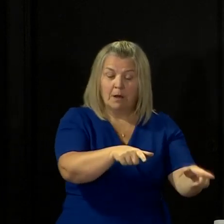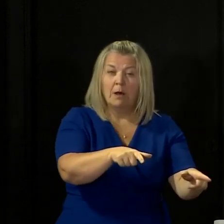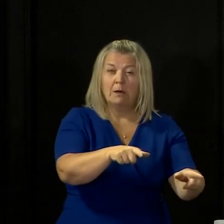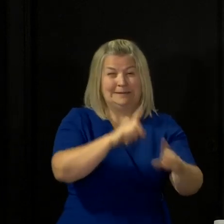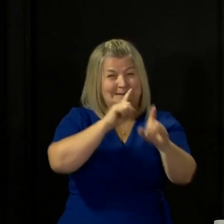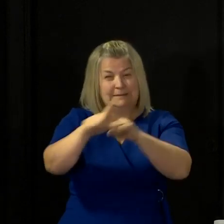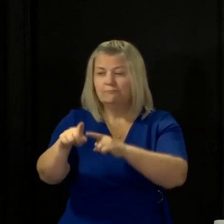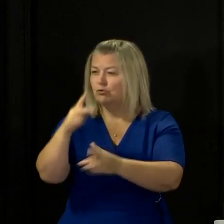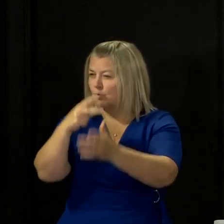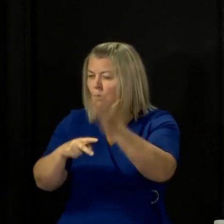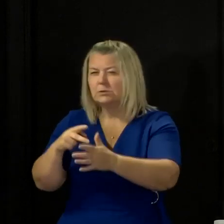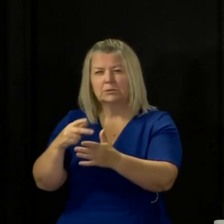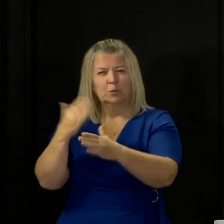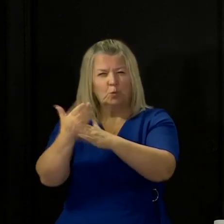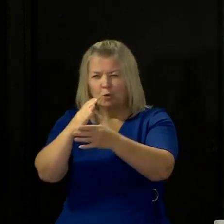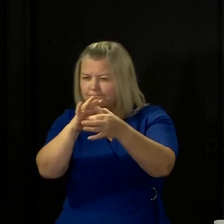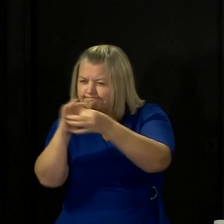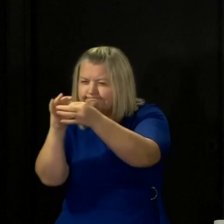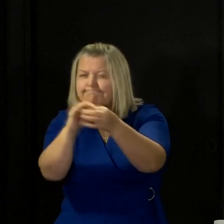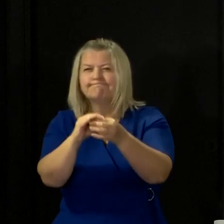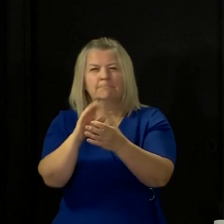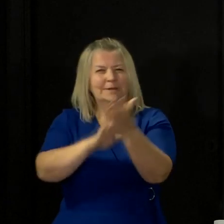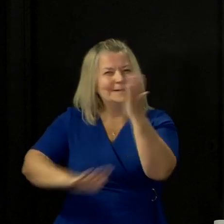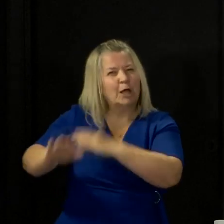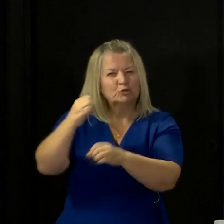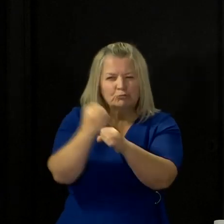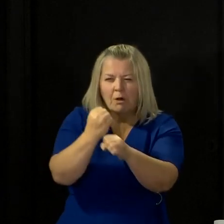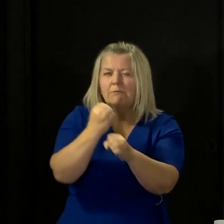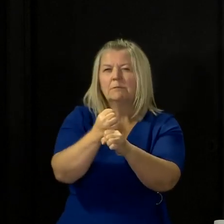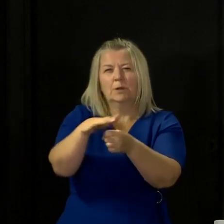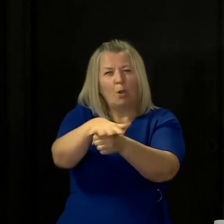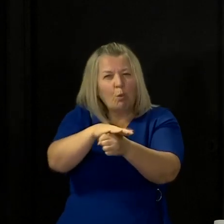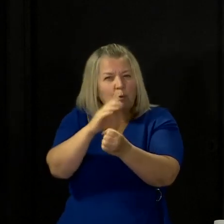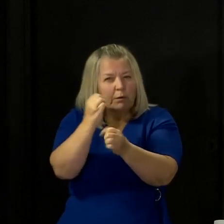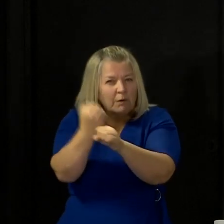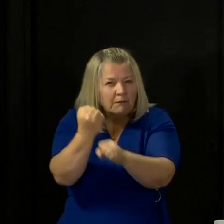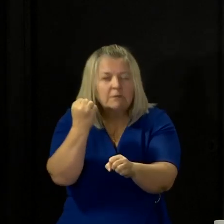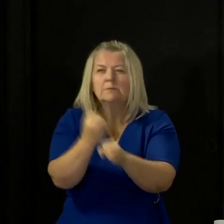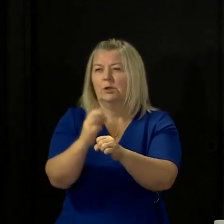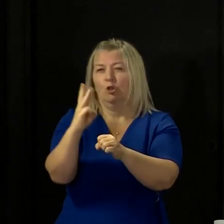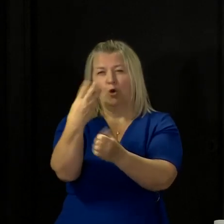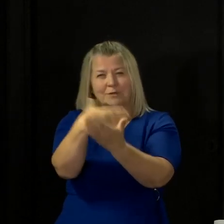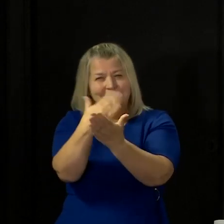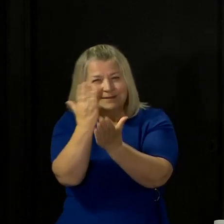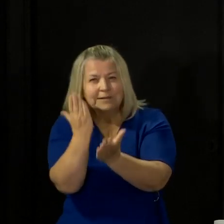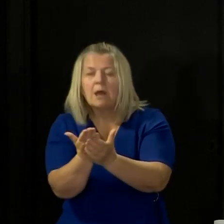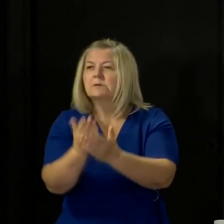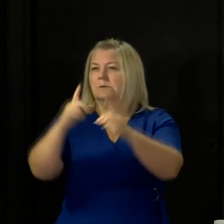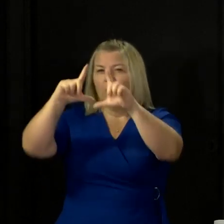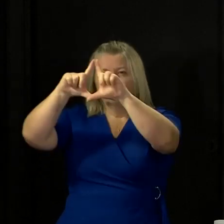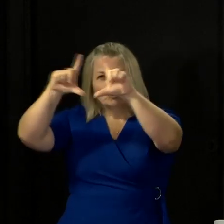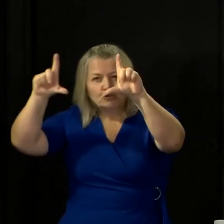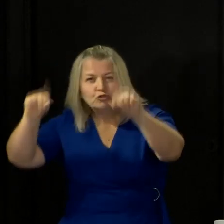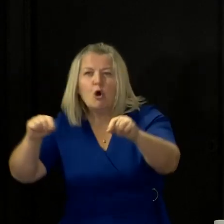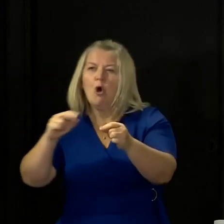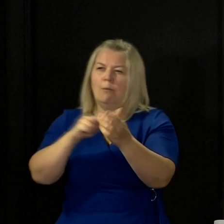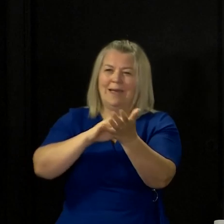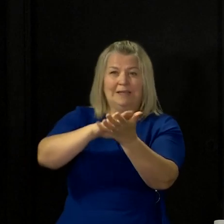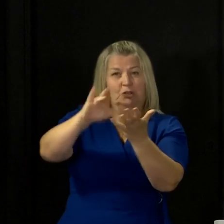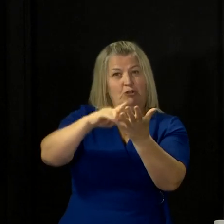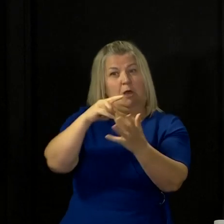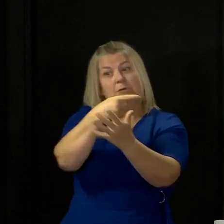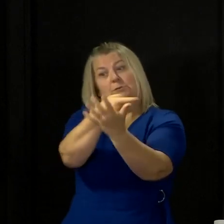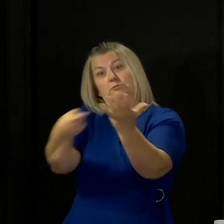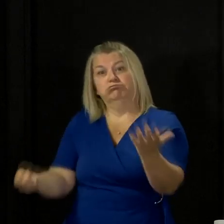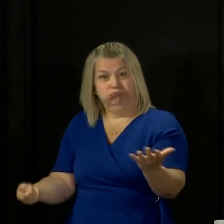That includes national and local government, the third sector, supermarkets and wholesalers and the NHS. And these services depend on a lot of